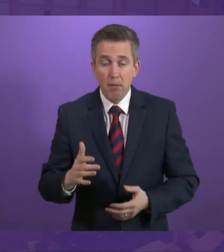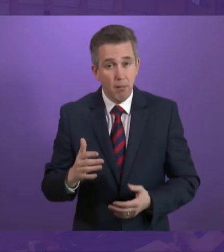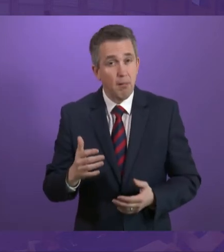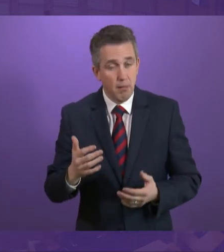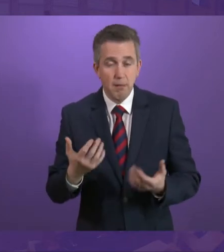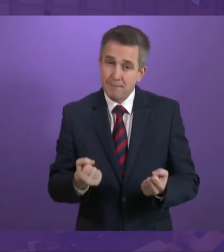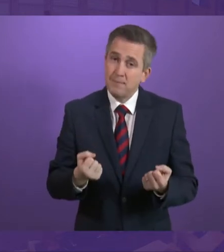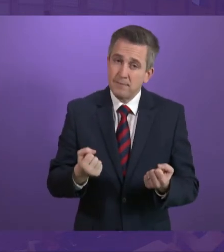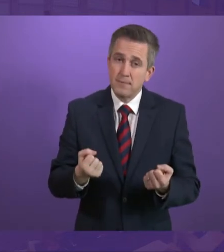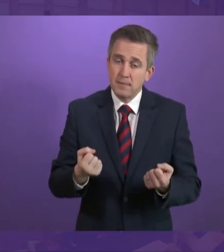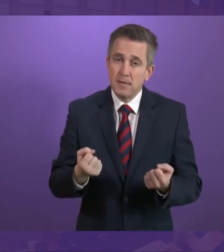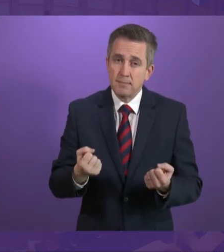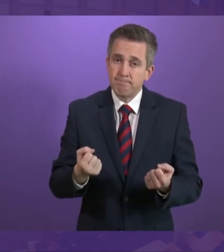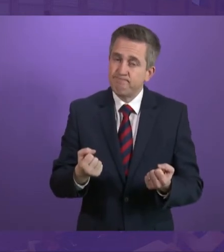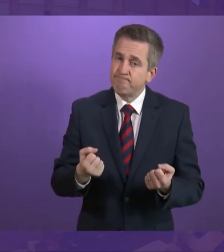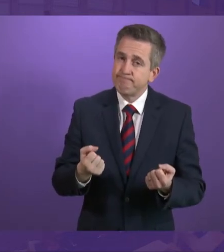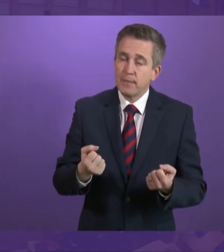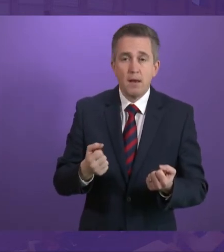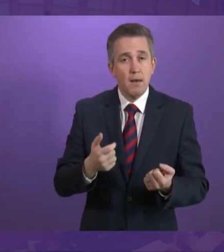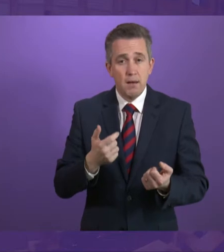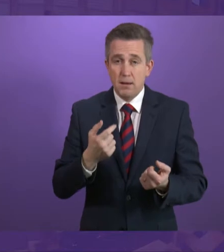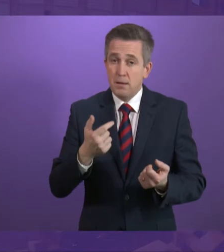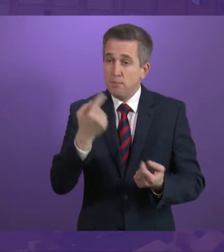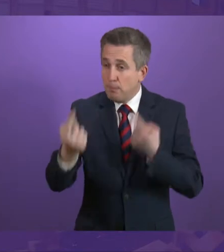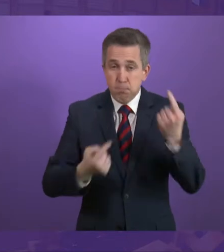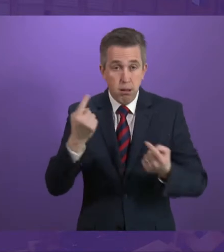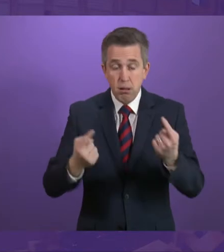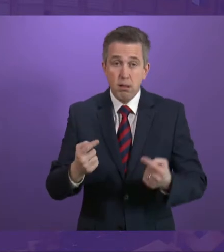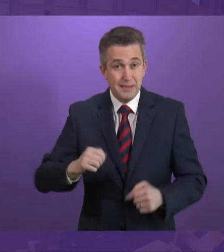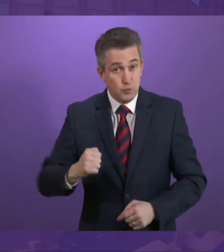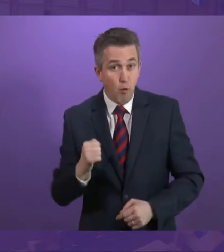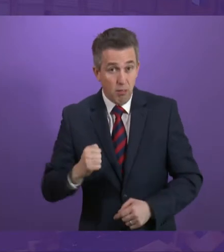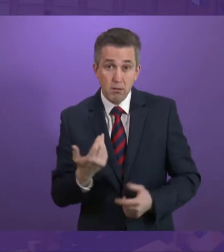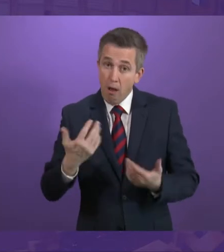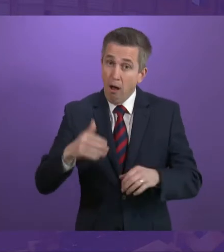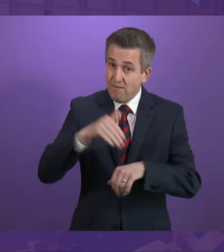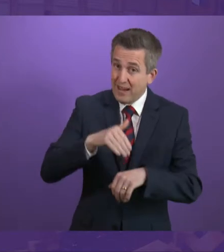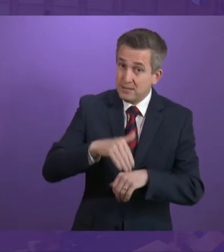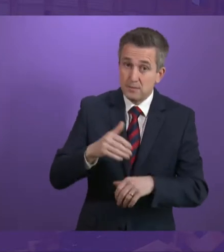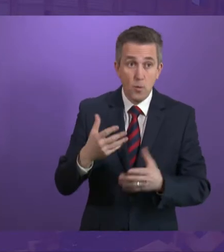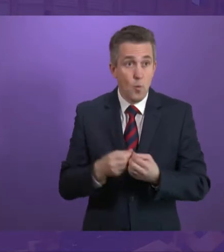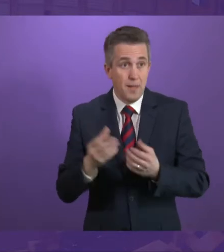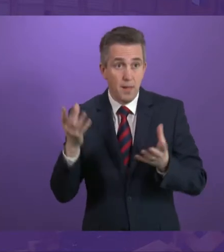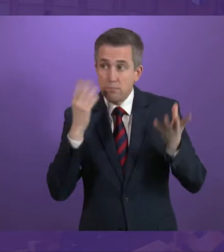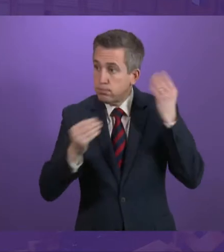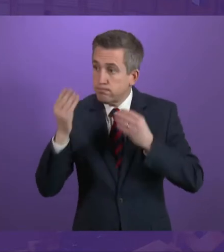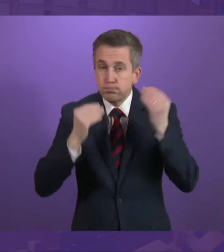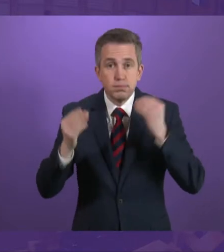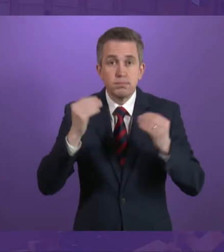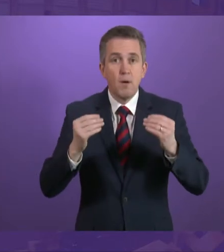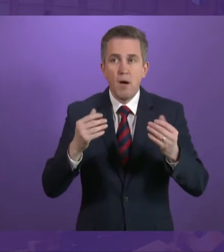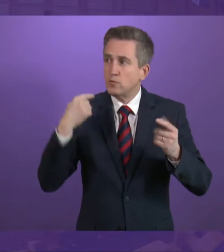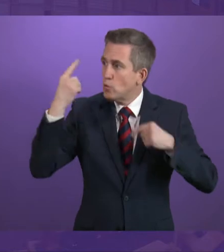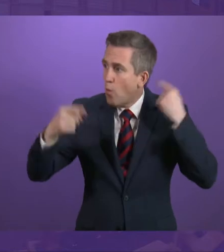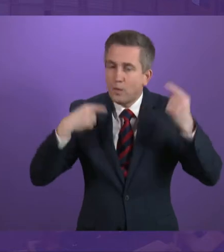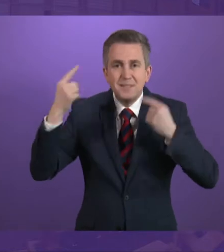but it can and does affect all people in Scotland. As the motion details, noise and poor acoustics can